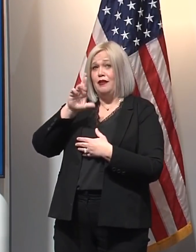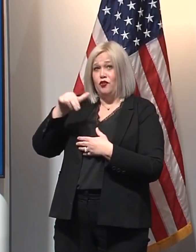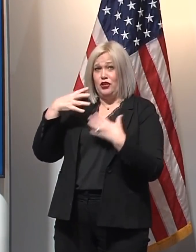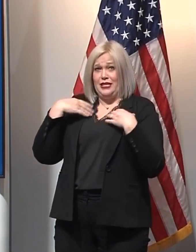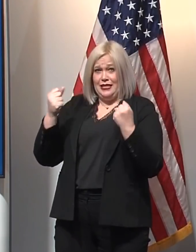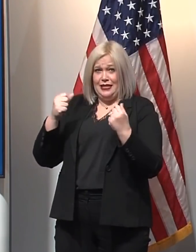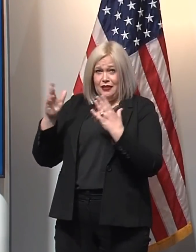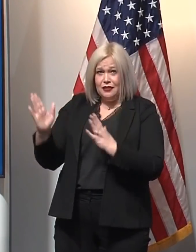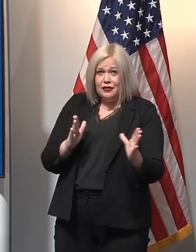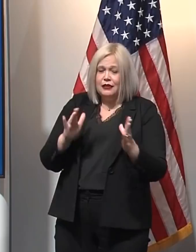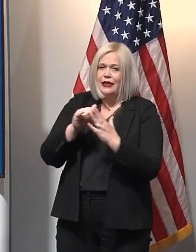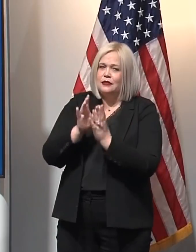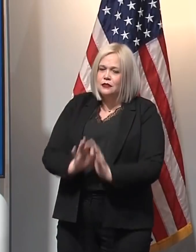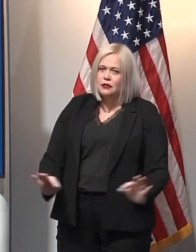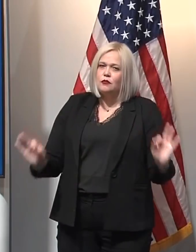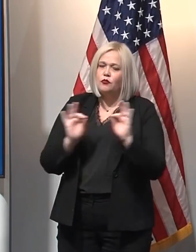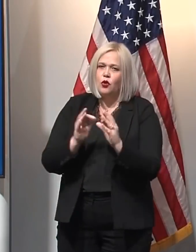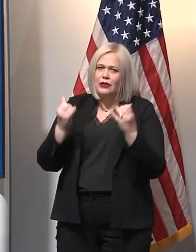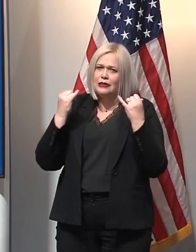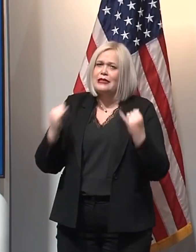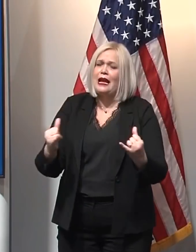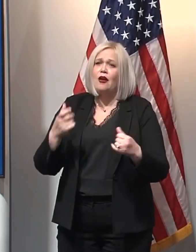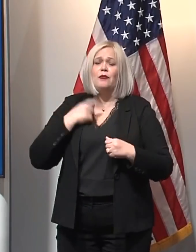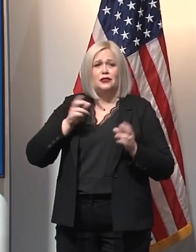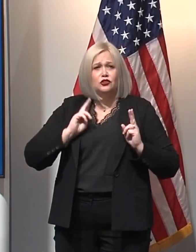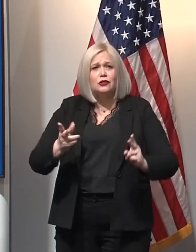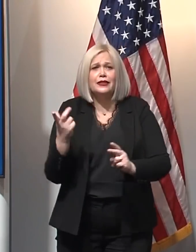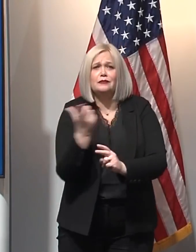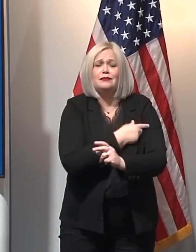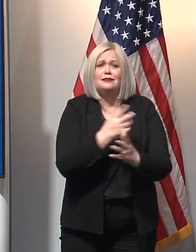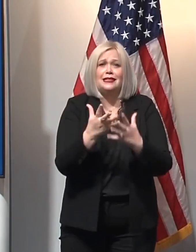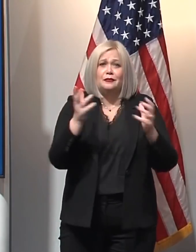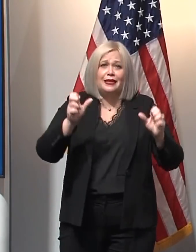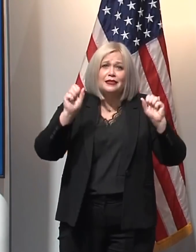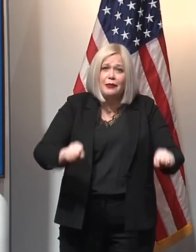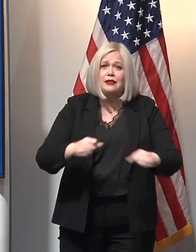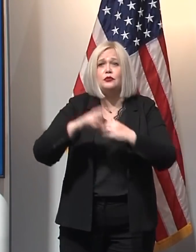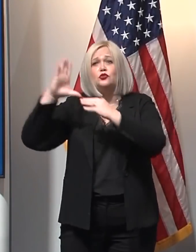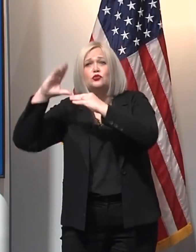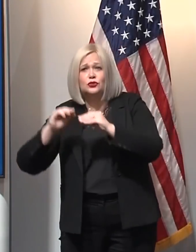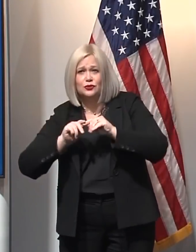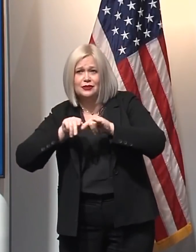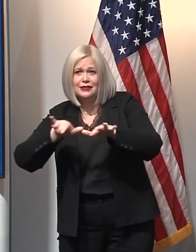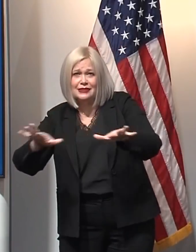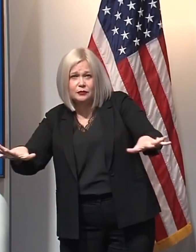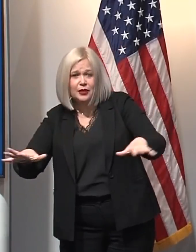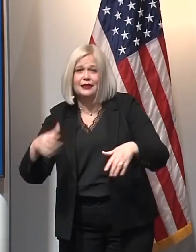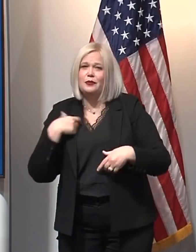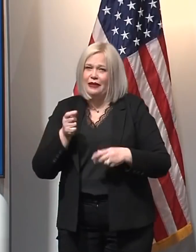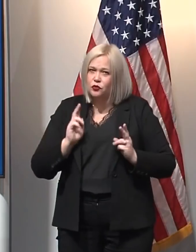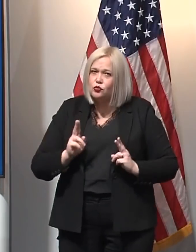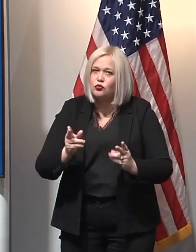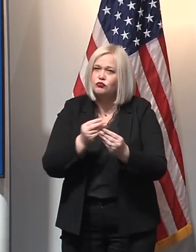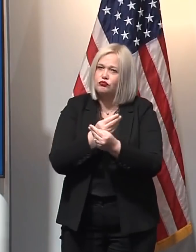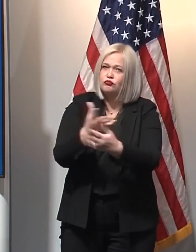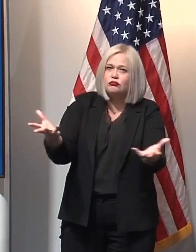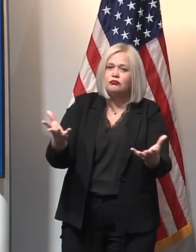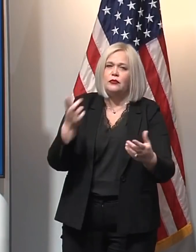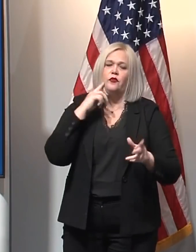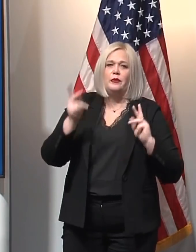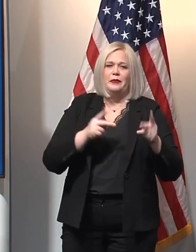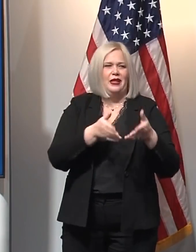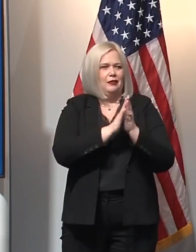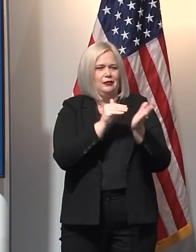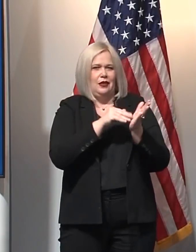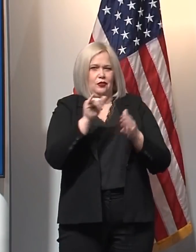are so crucial in this moment. It's a race and we want to continue leading in this race and we need to get those resources there. I'll ask